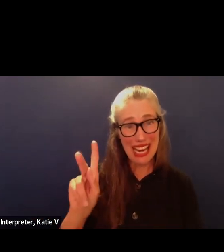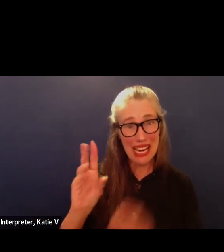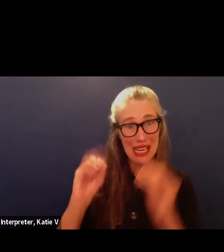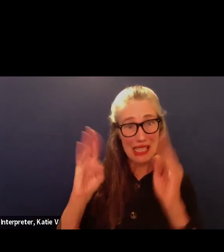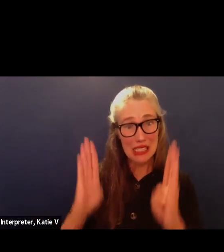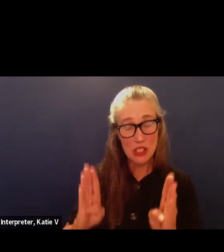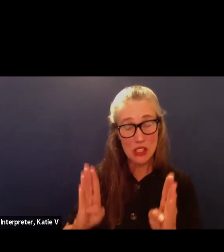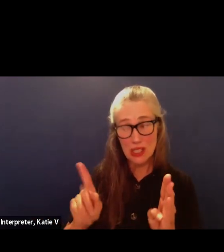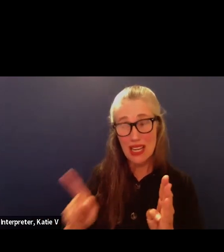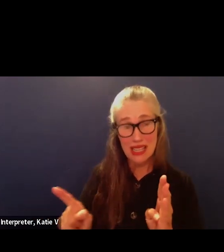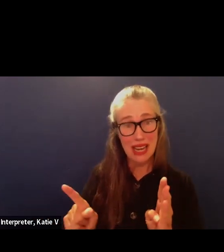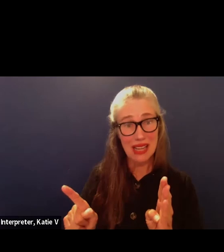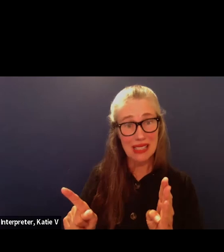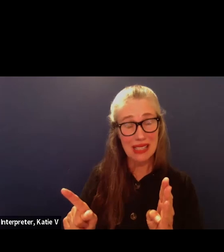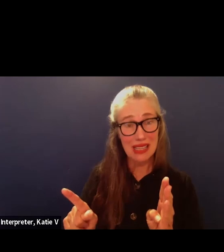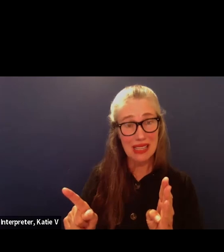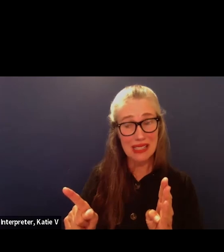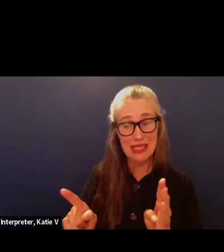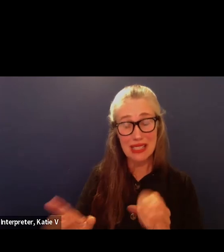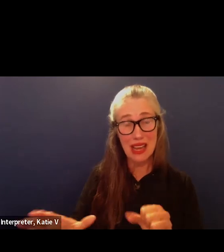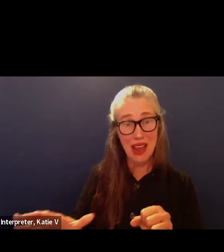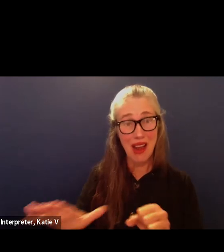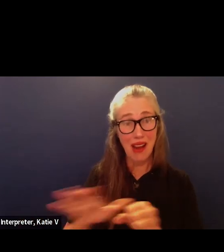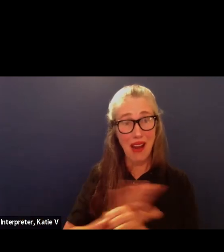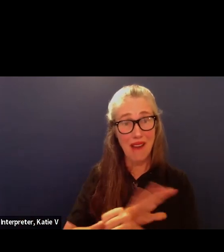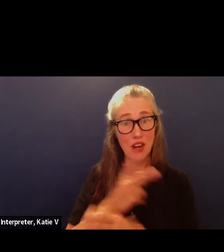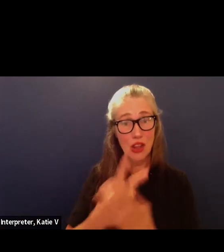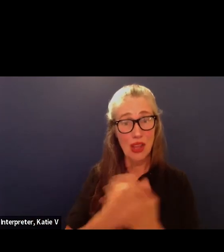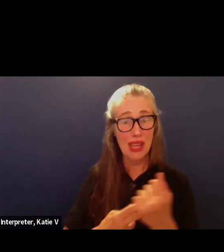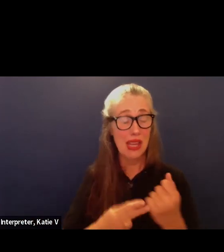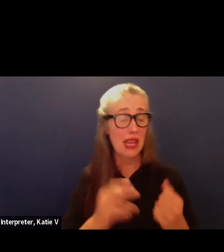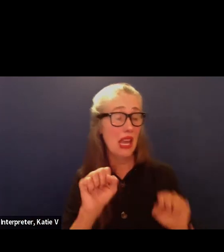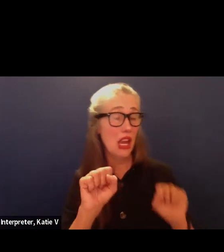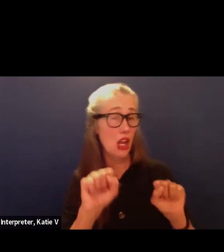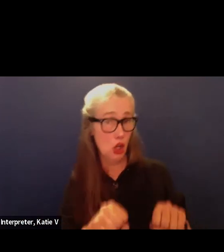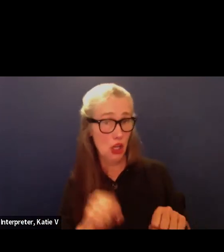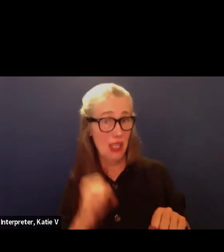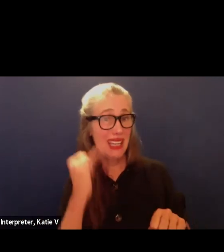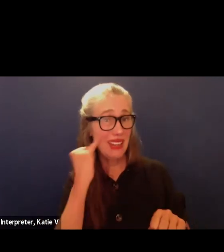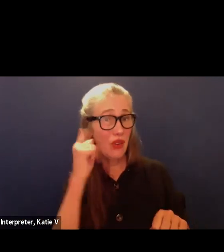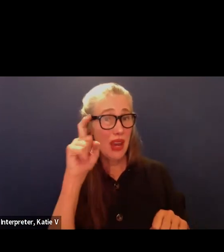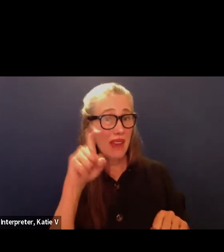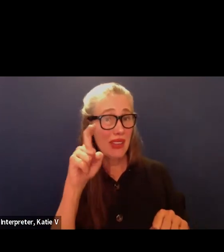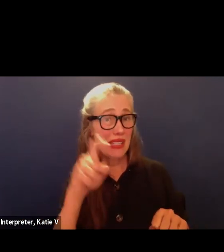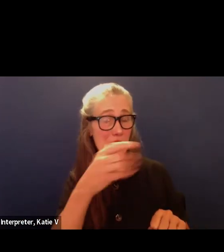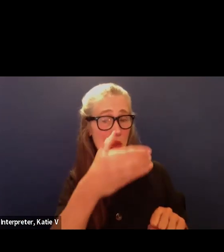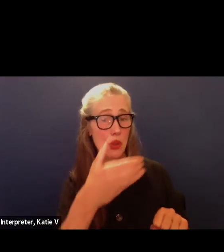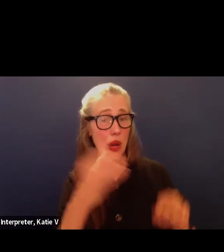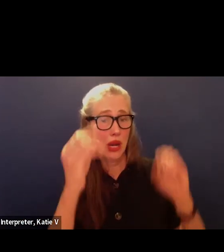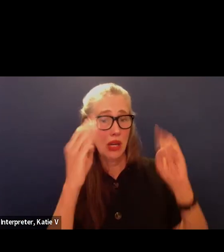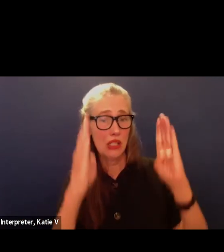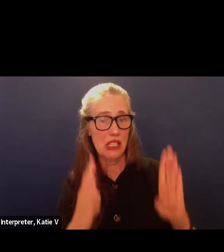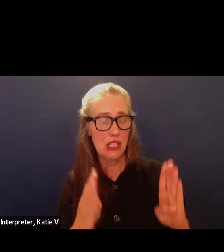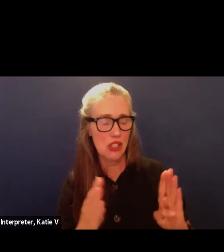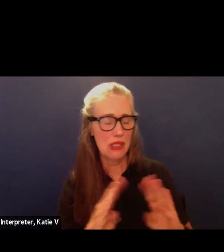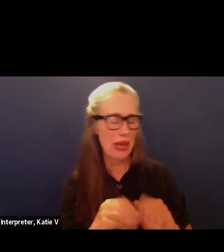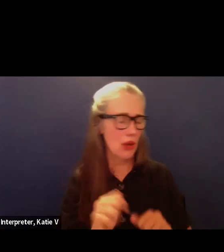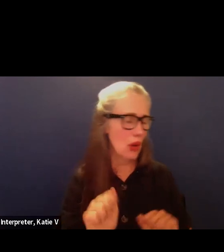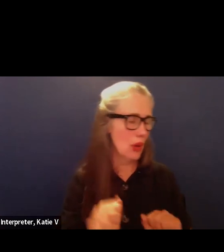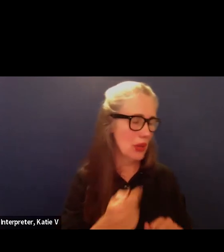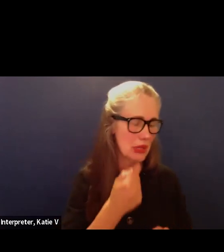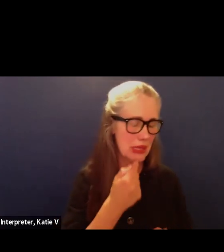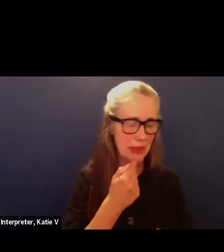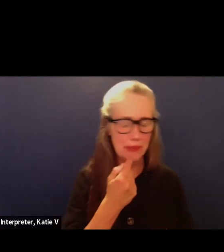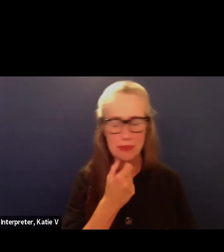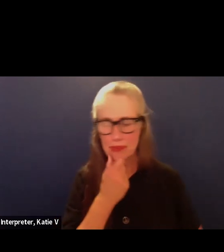this declaration cover that as well? It could if we had a need to hire teachers that were – how do I want to put this? Yes. So,